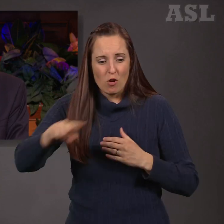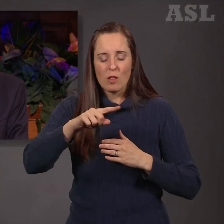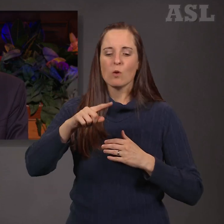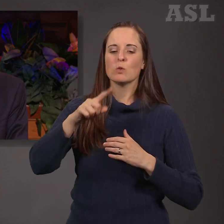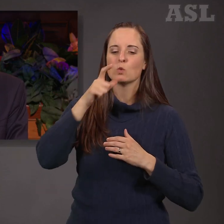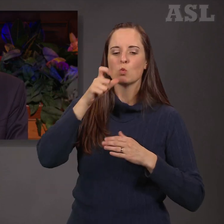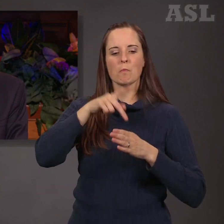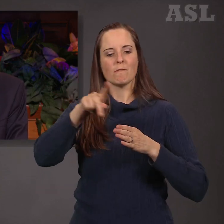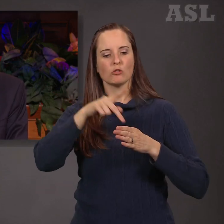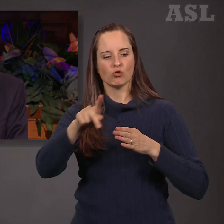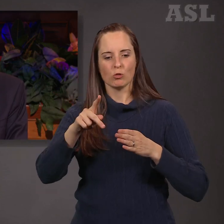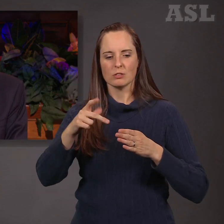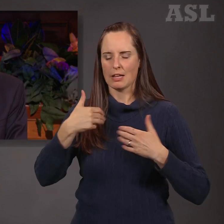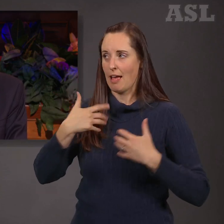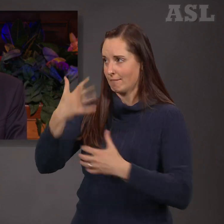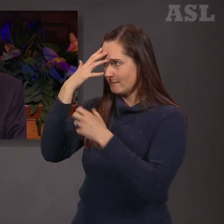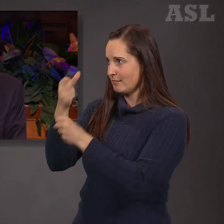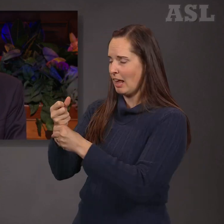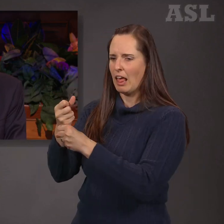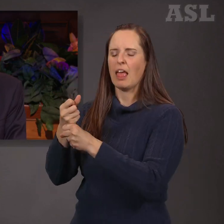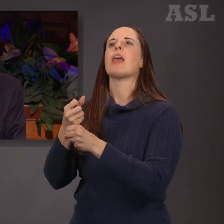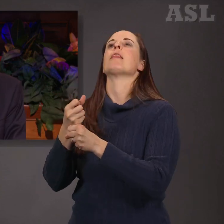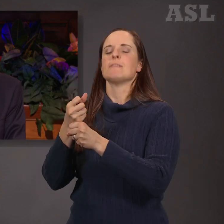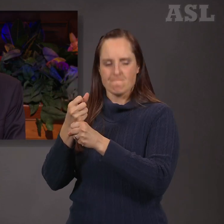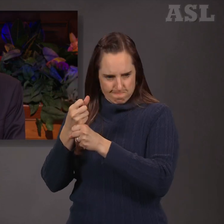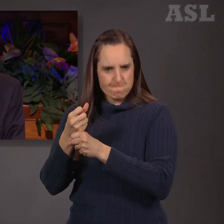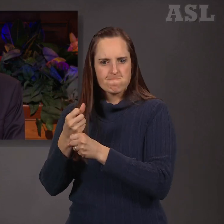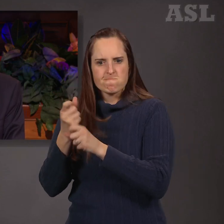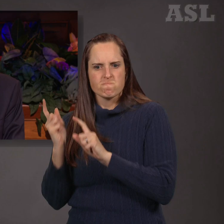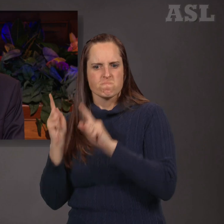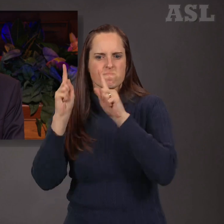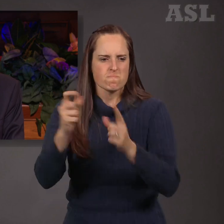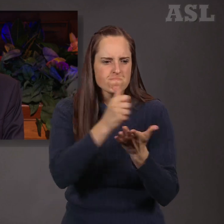to bring the poor and needy relief worldwide.